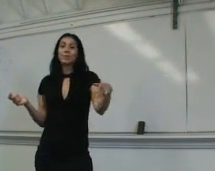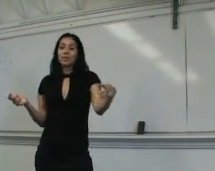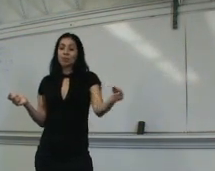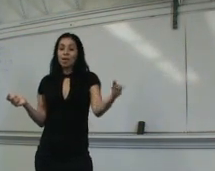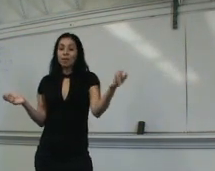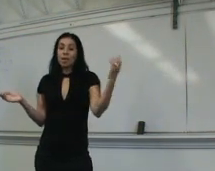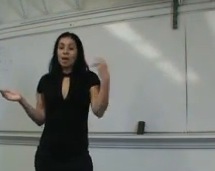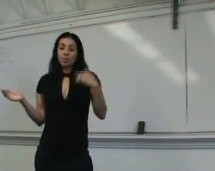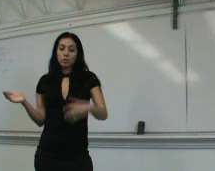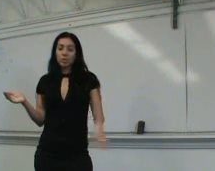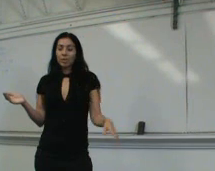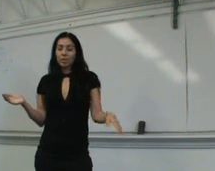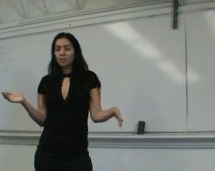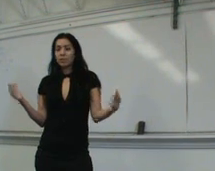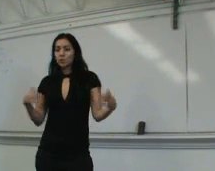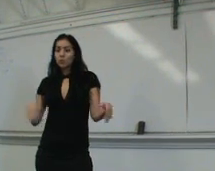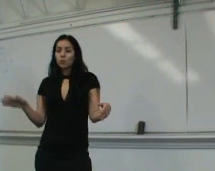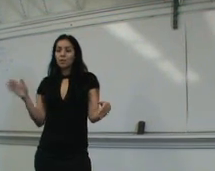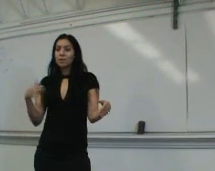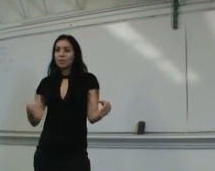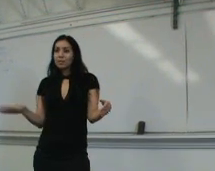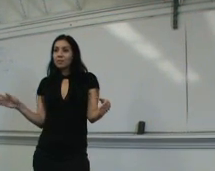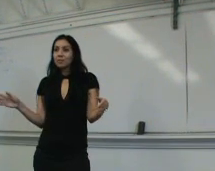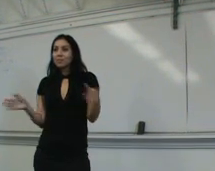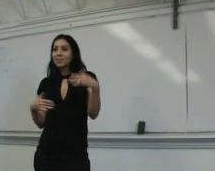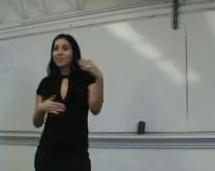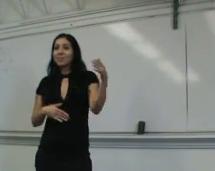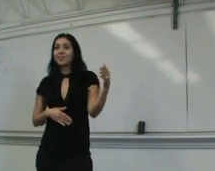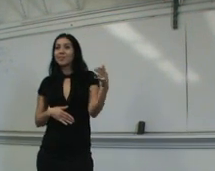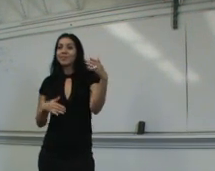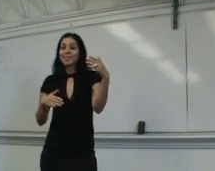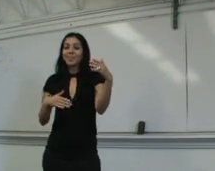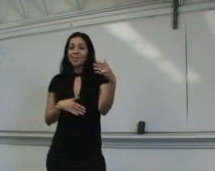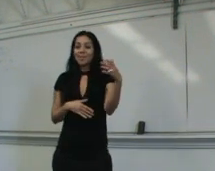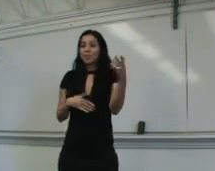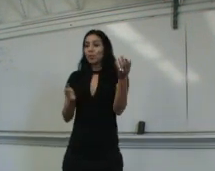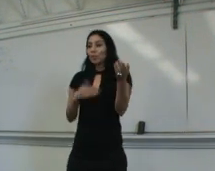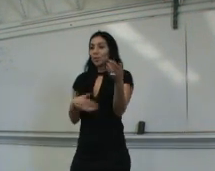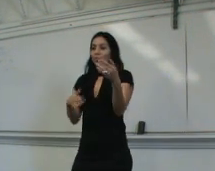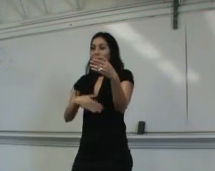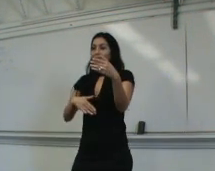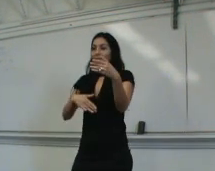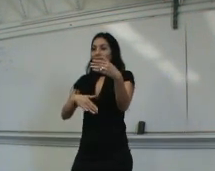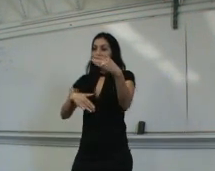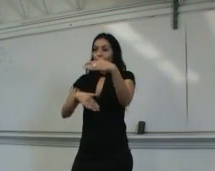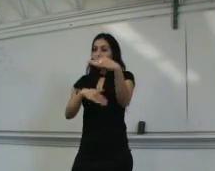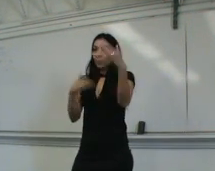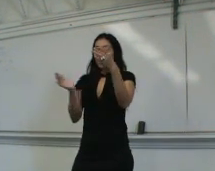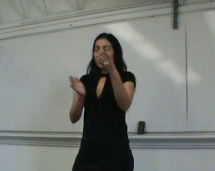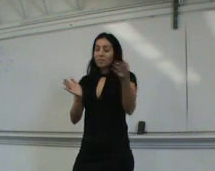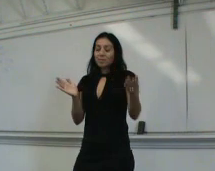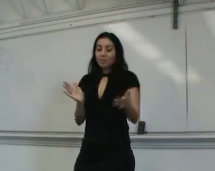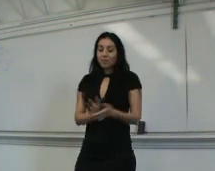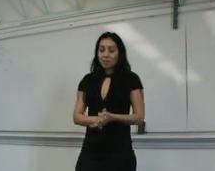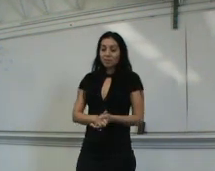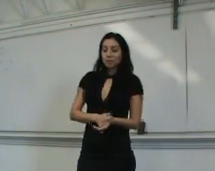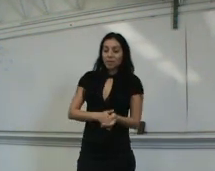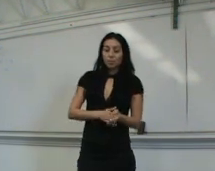in a restaurant. I was wearing, like, and heels and I had, like, you know, like my, you we're to stop it with